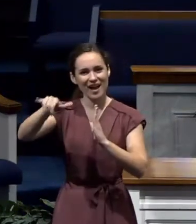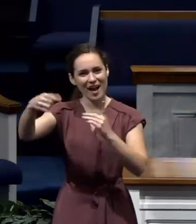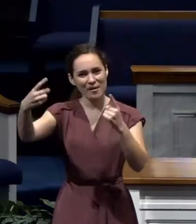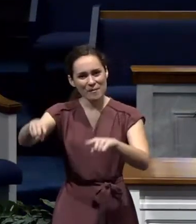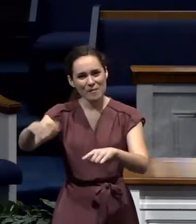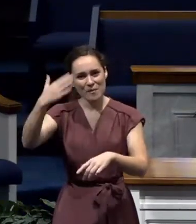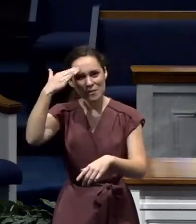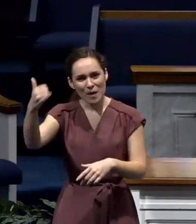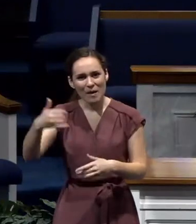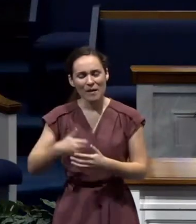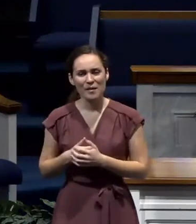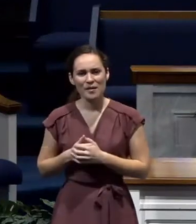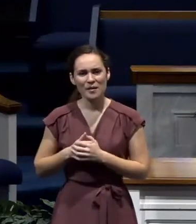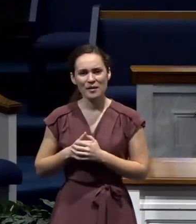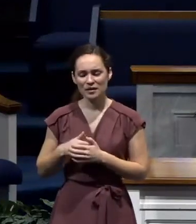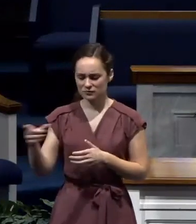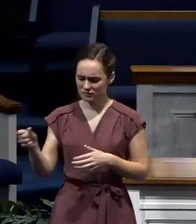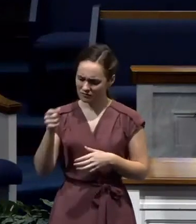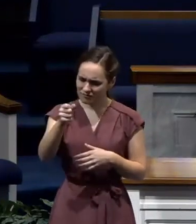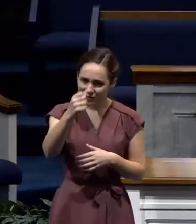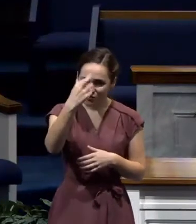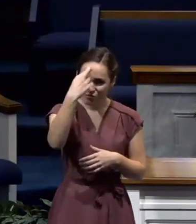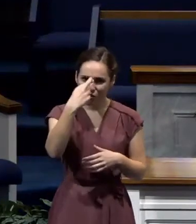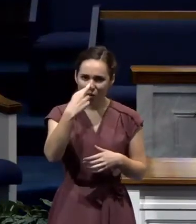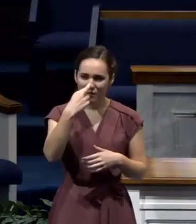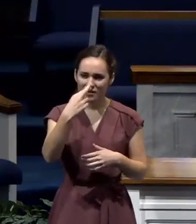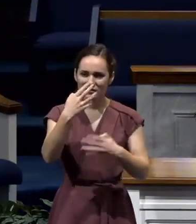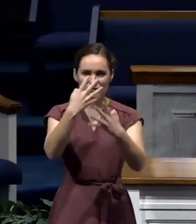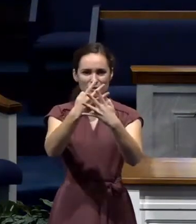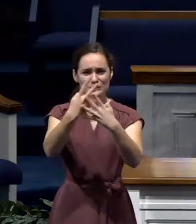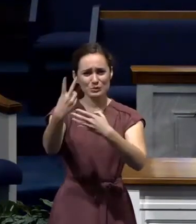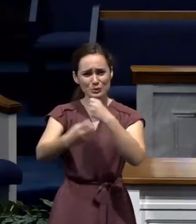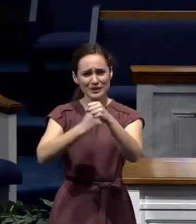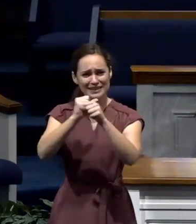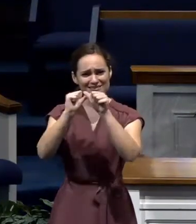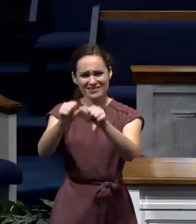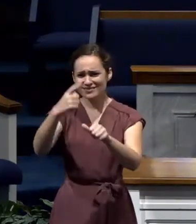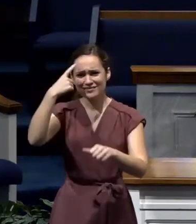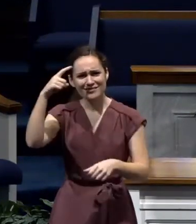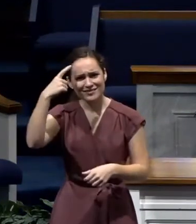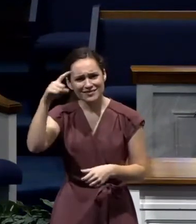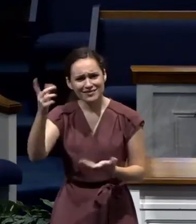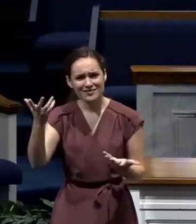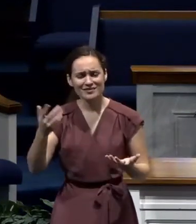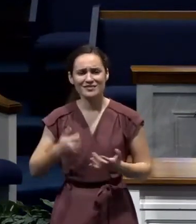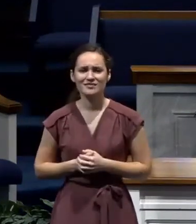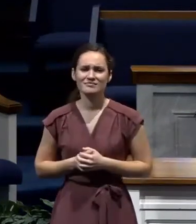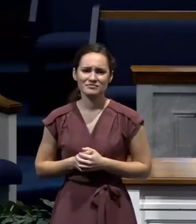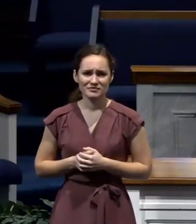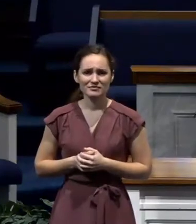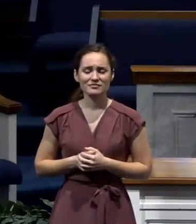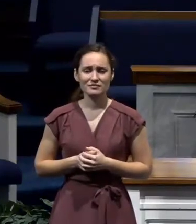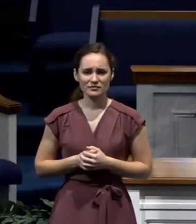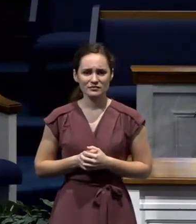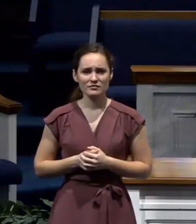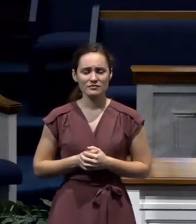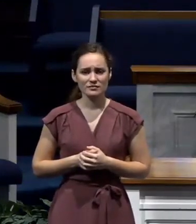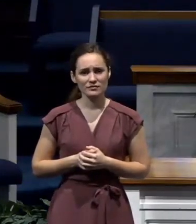Paul to be placed in a Roman prison for two years. Why would God do that? Why would God